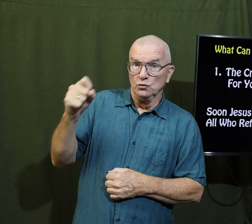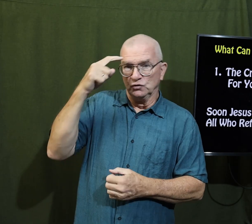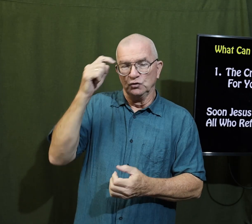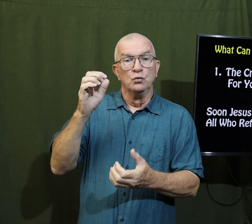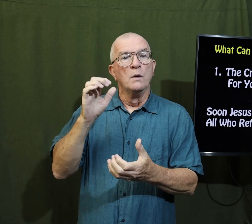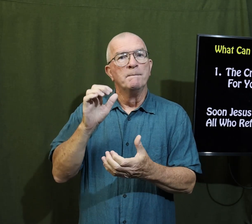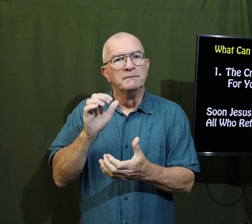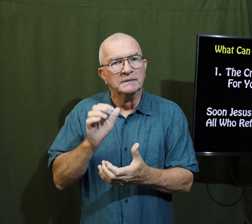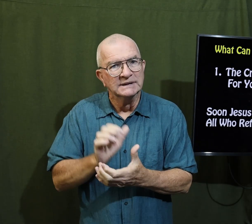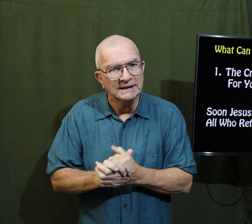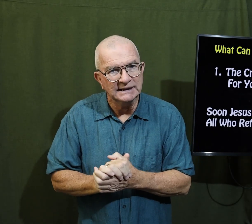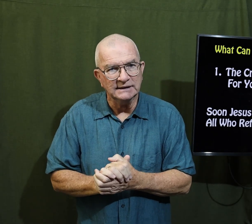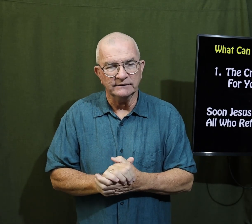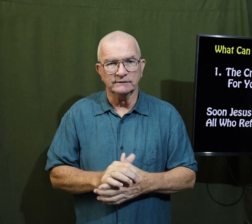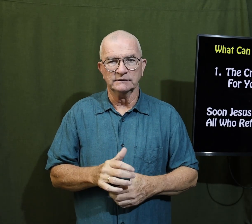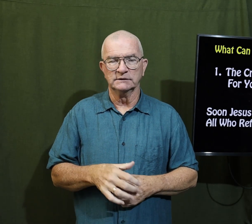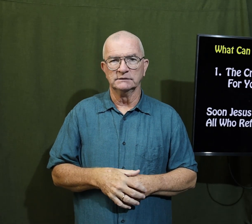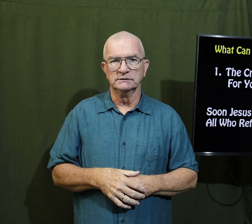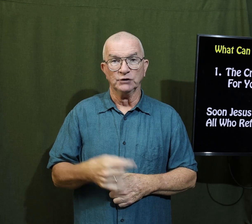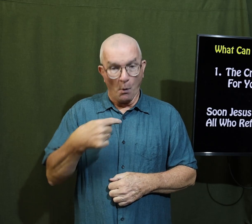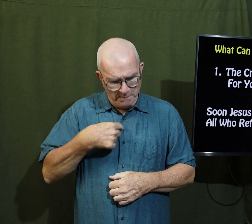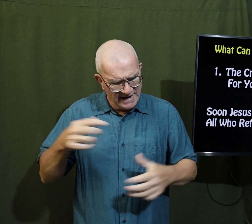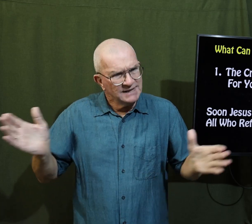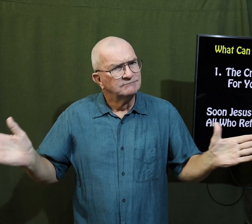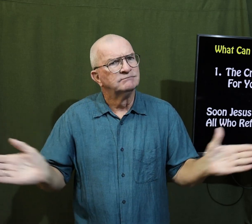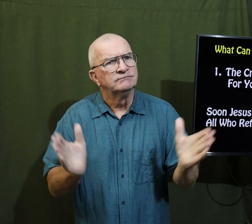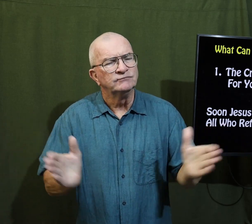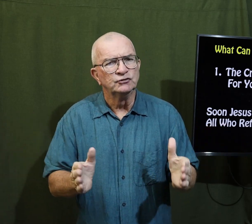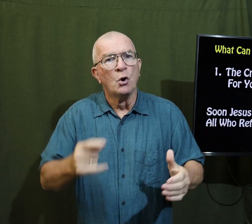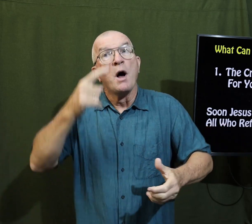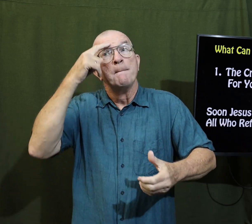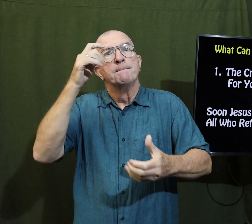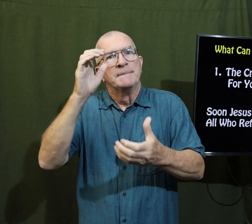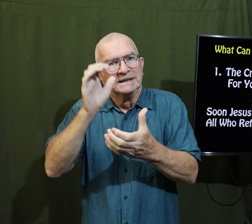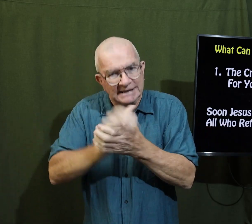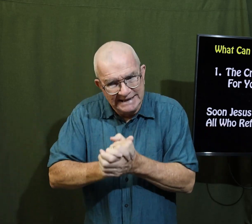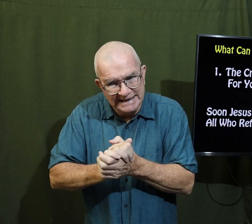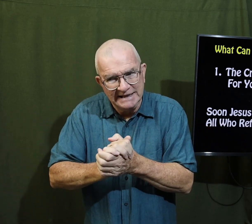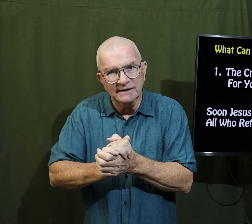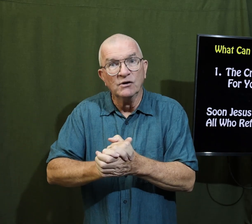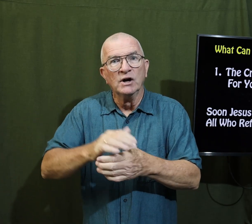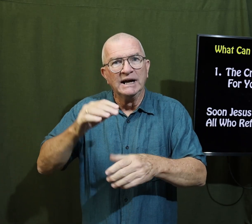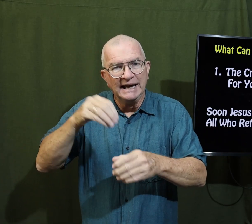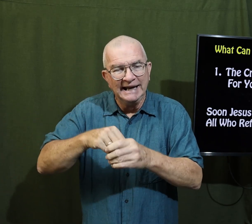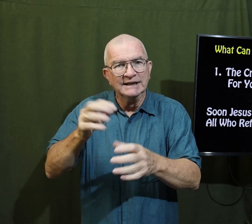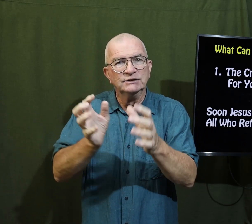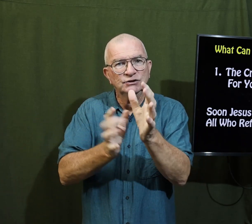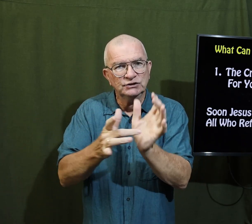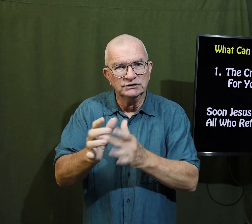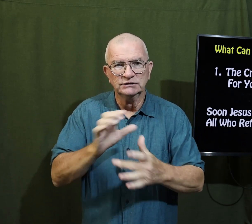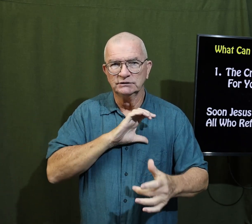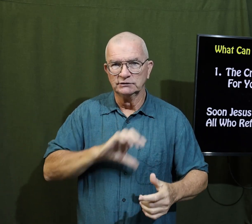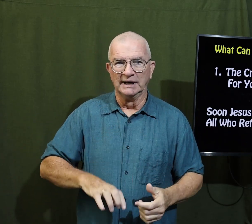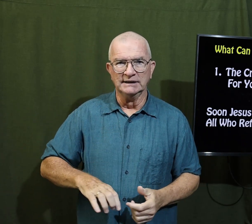refuse to believe I want to encourage you to believe in Jesus Christ